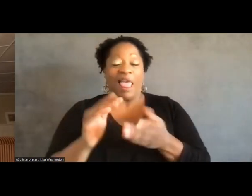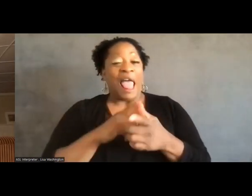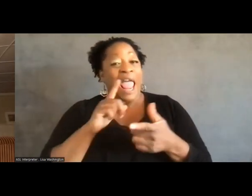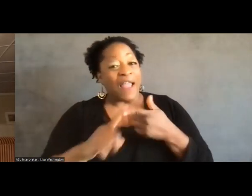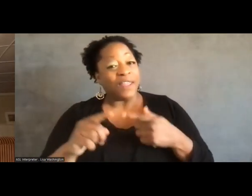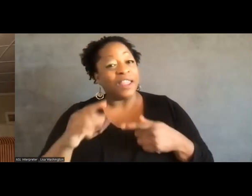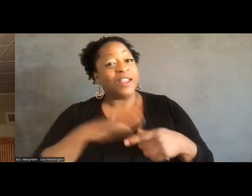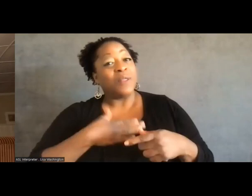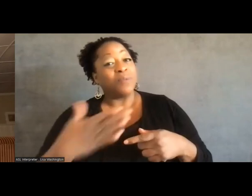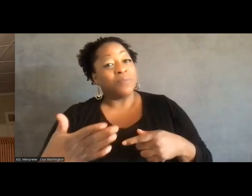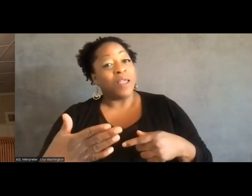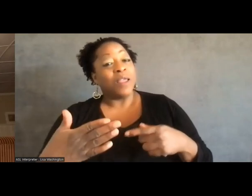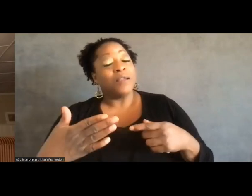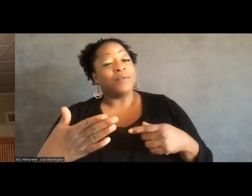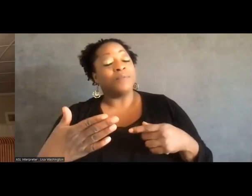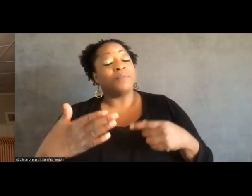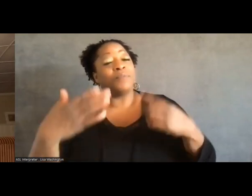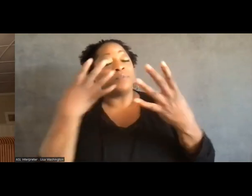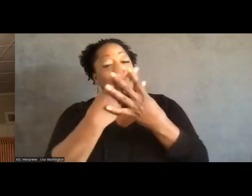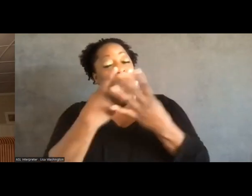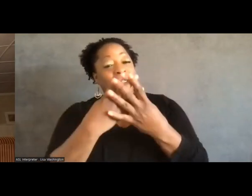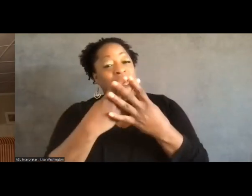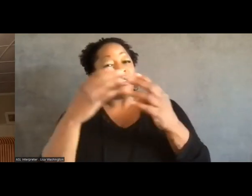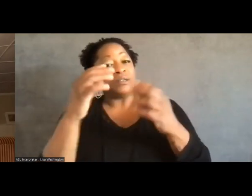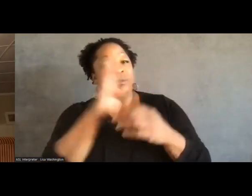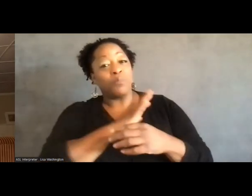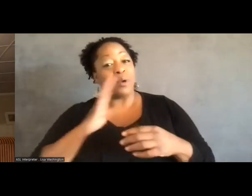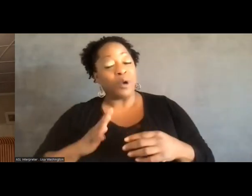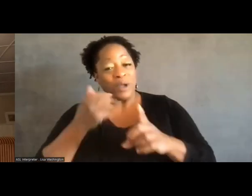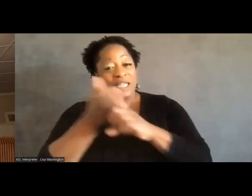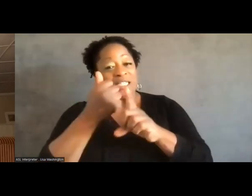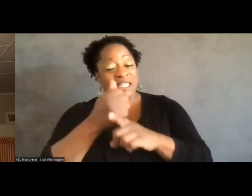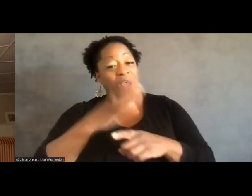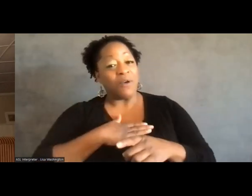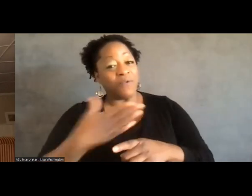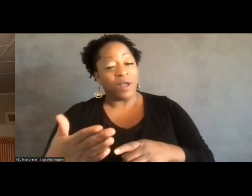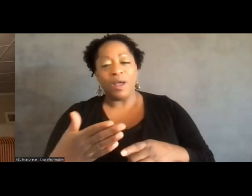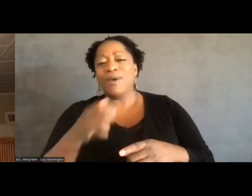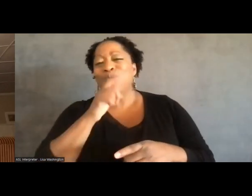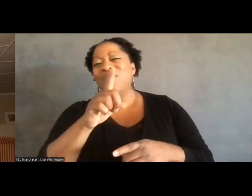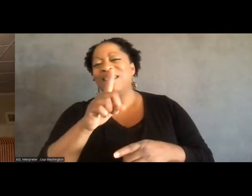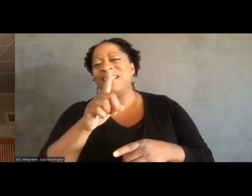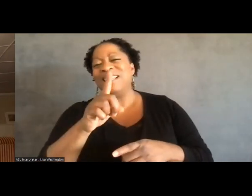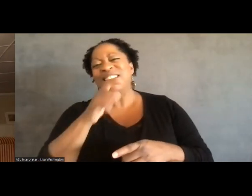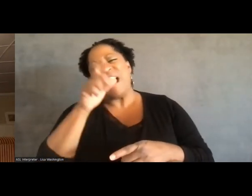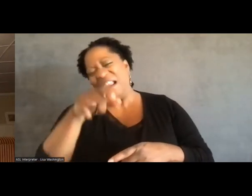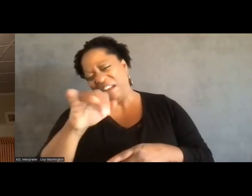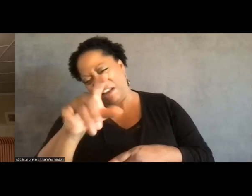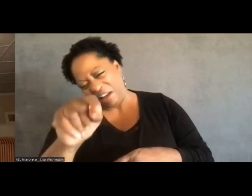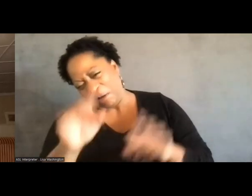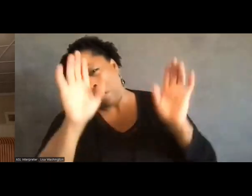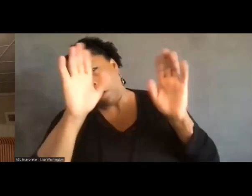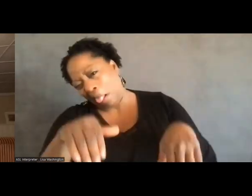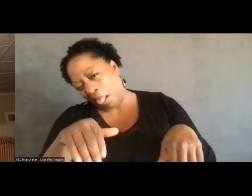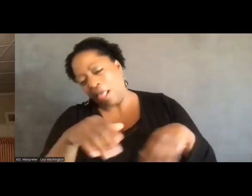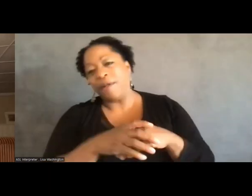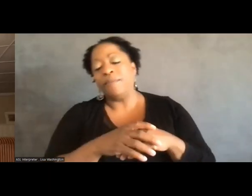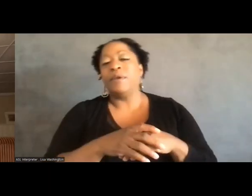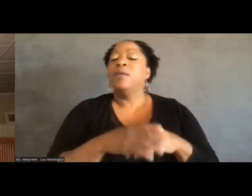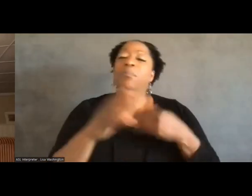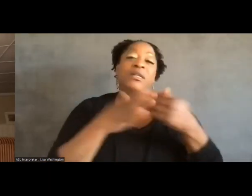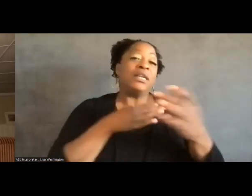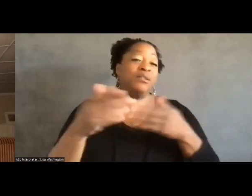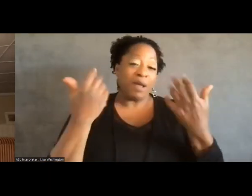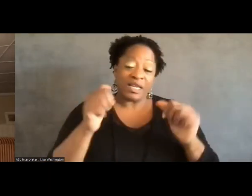the project still moved forward. It passed through the EIS process, the Bureau of Prisons released what's called a record of decision